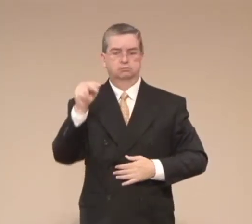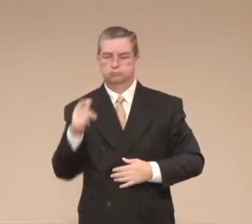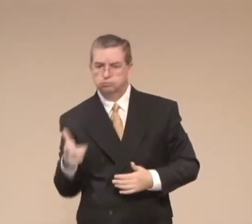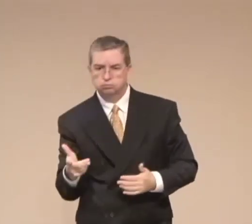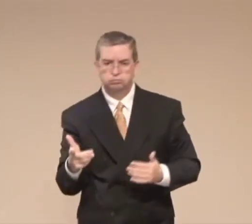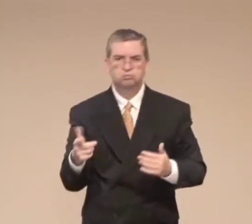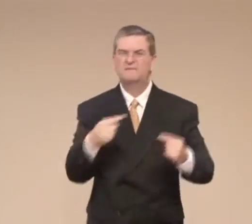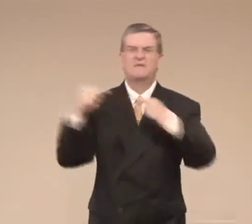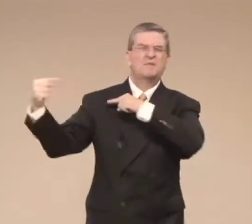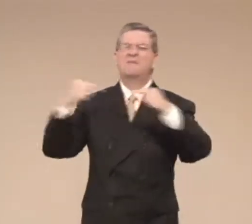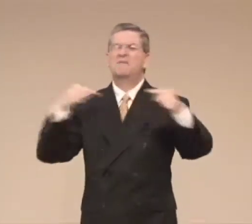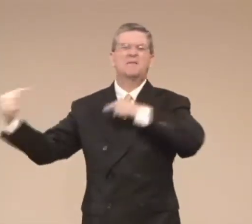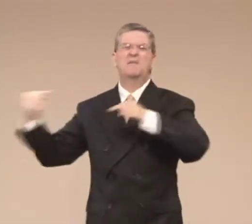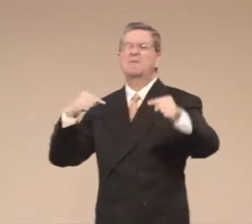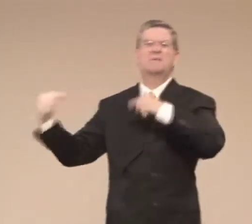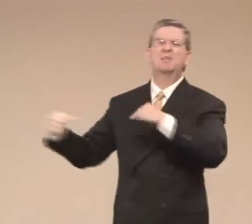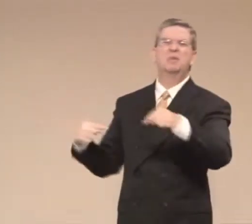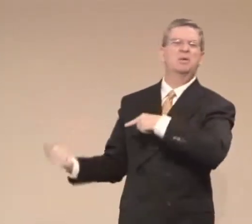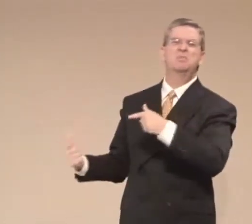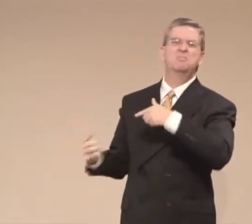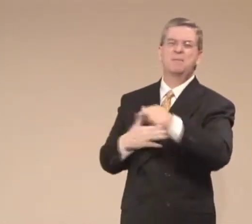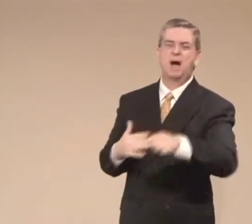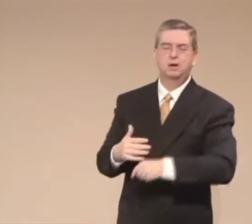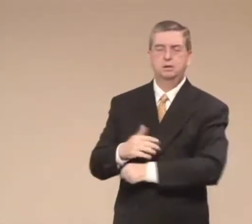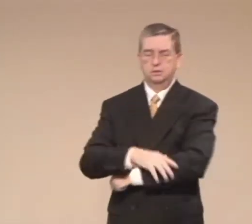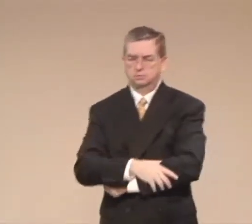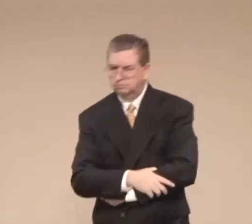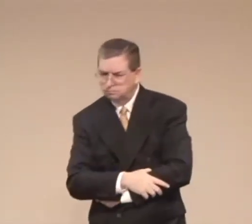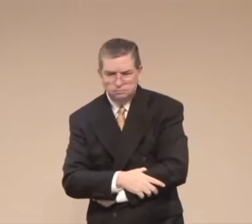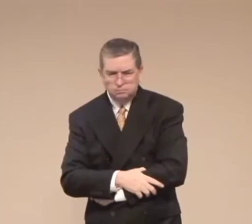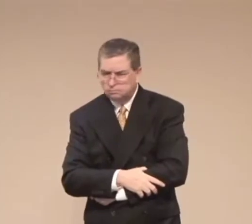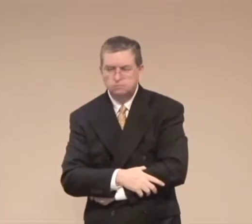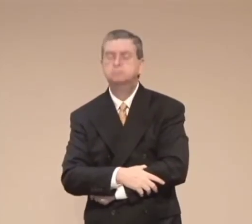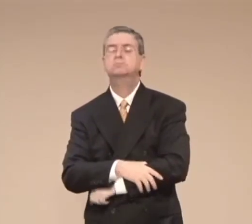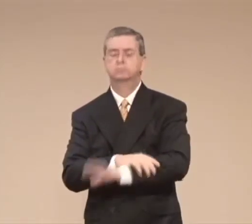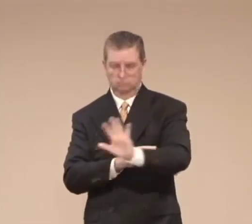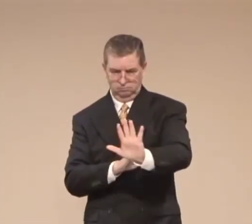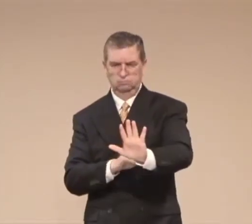the judge before them. And as the women were arguing and bickering over the baby,